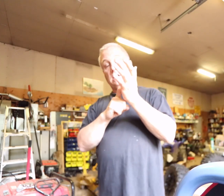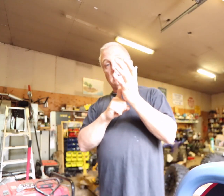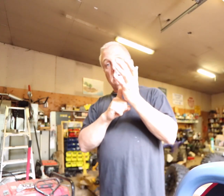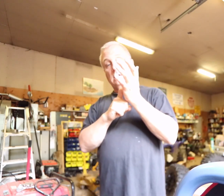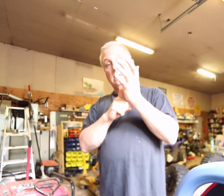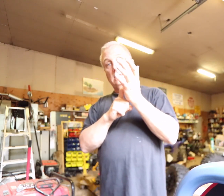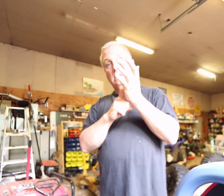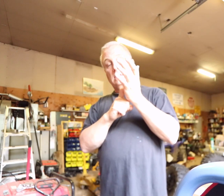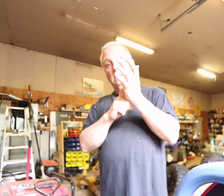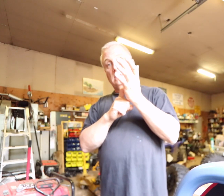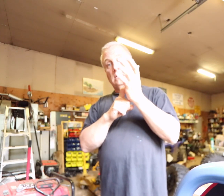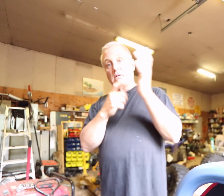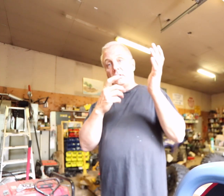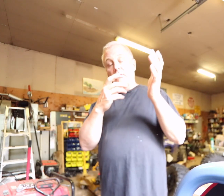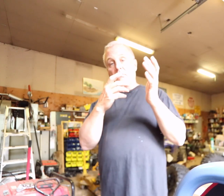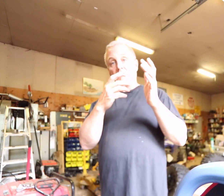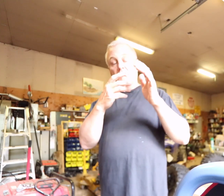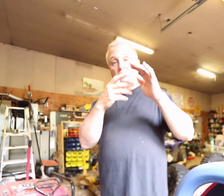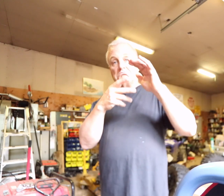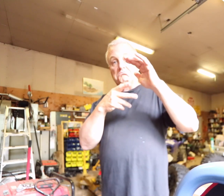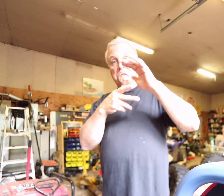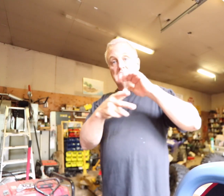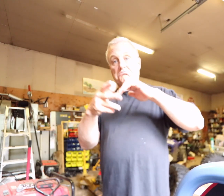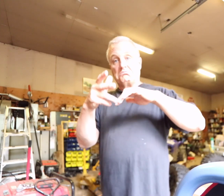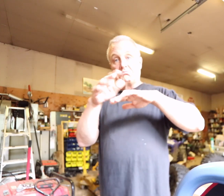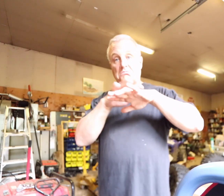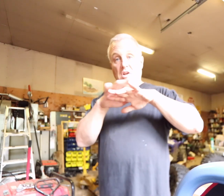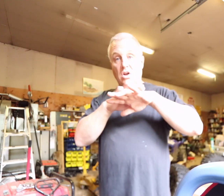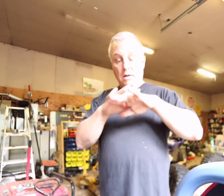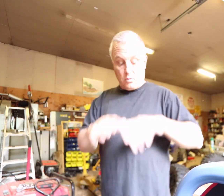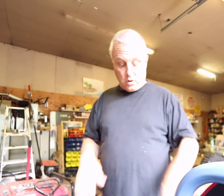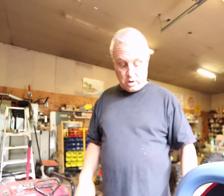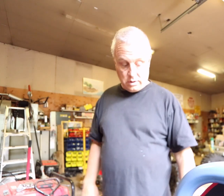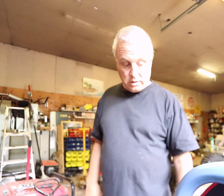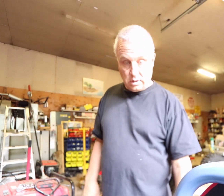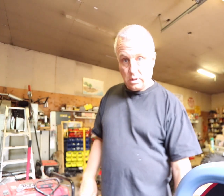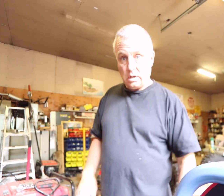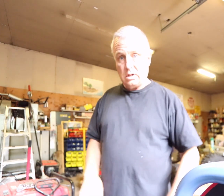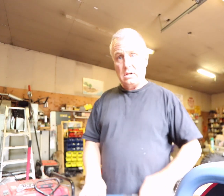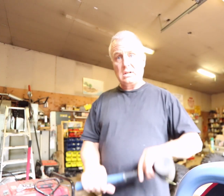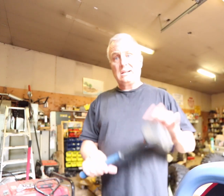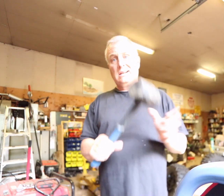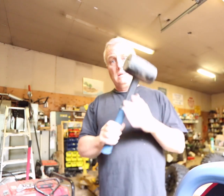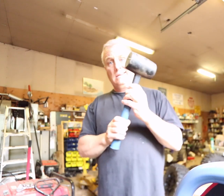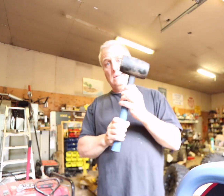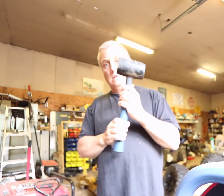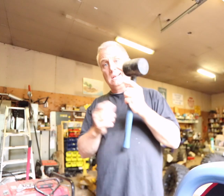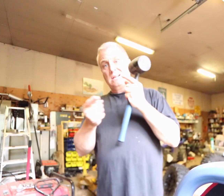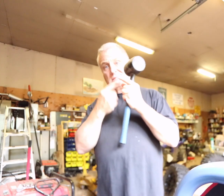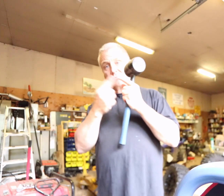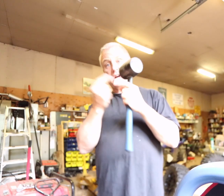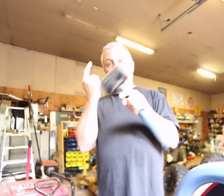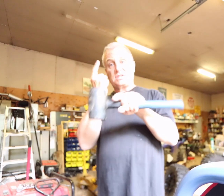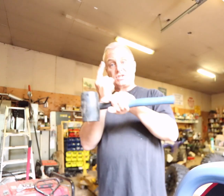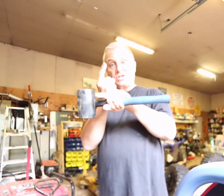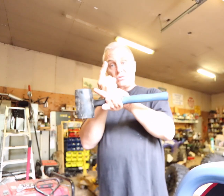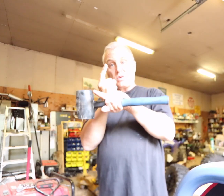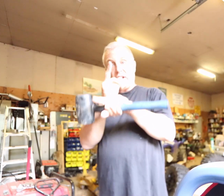the lawnmower, sometimes this is the right